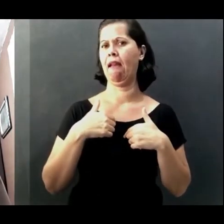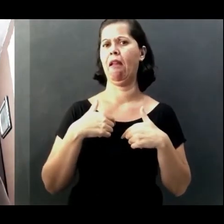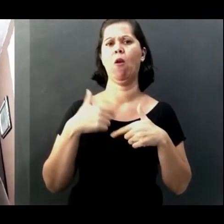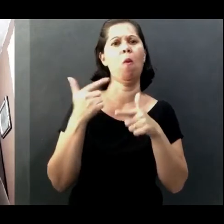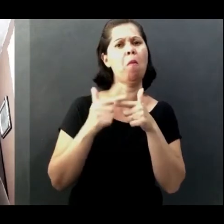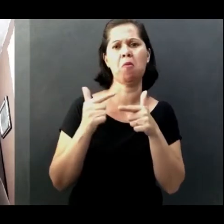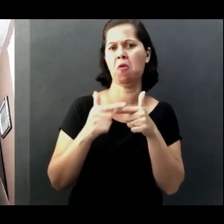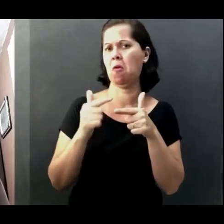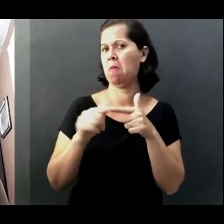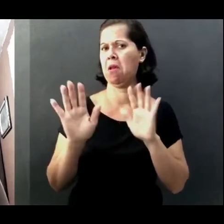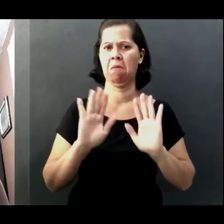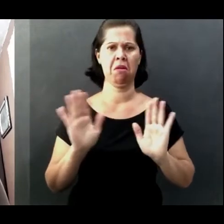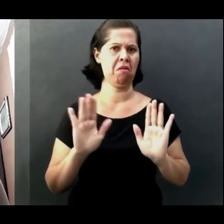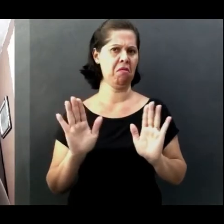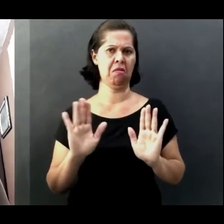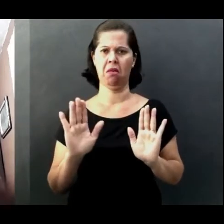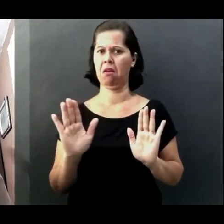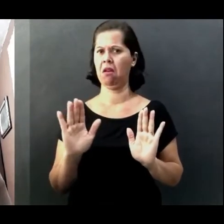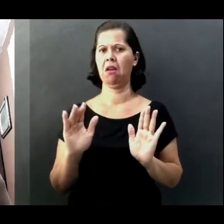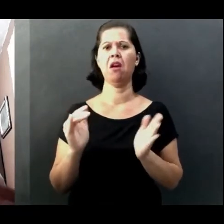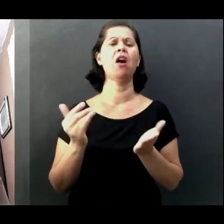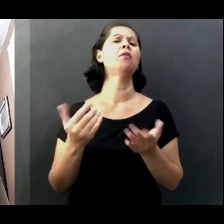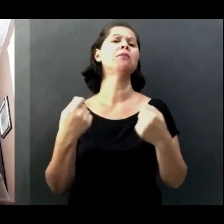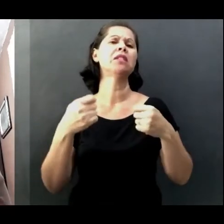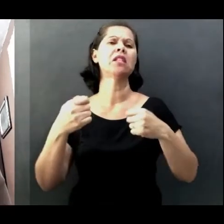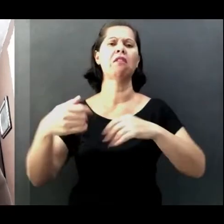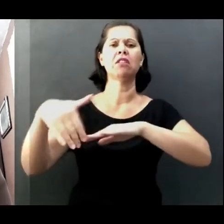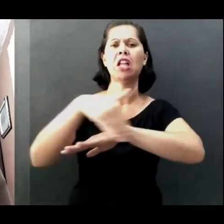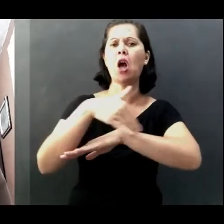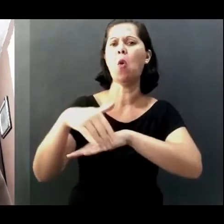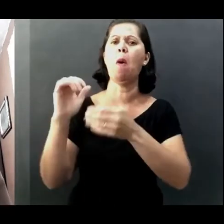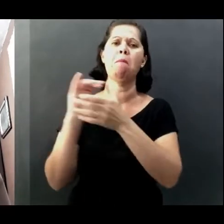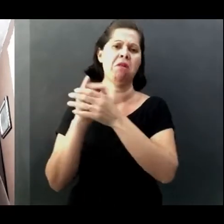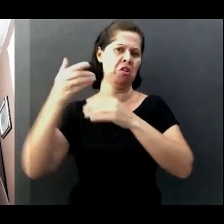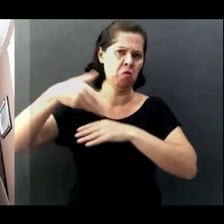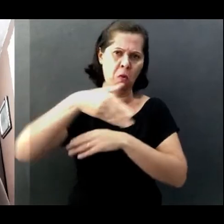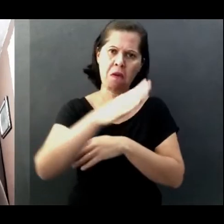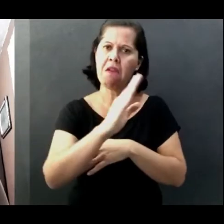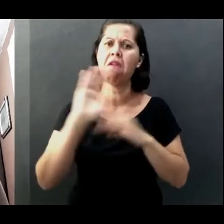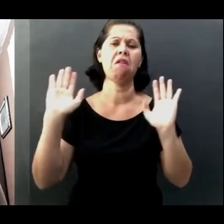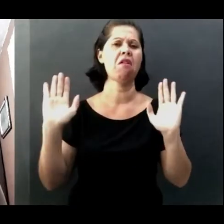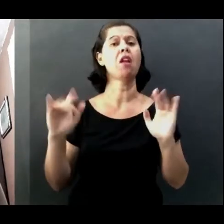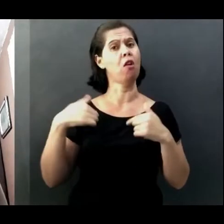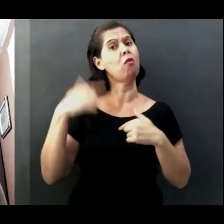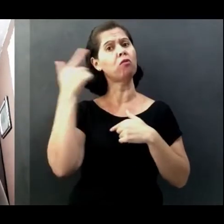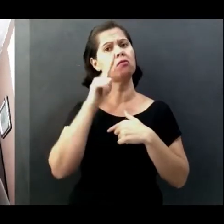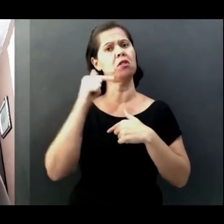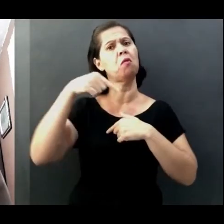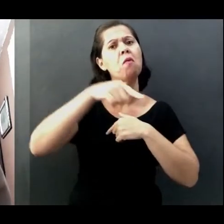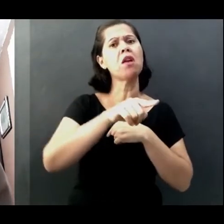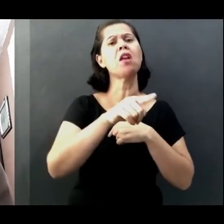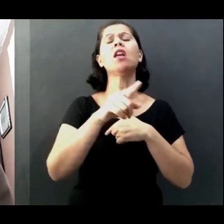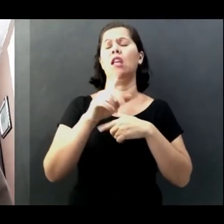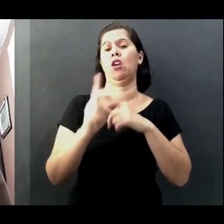supermarket. Right in the beginning, my husband used it to go. But, I can go too. I go, I take care of